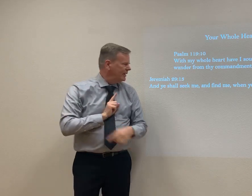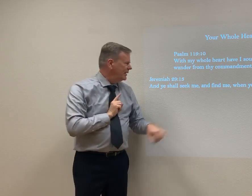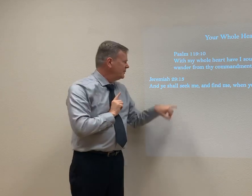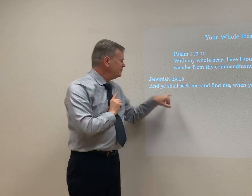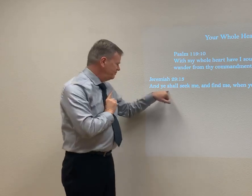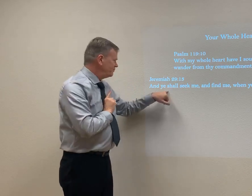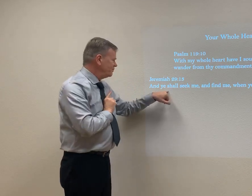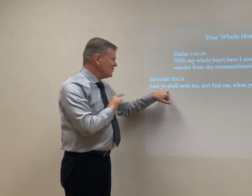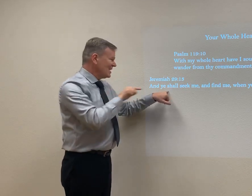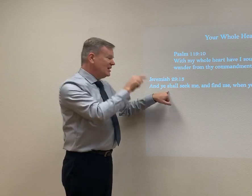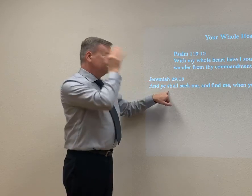myself.